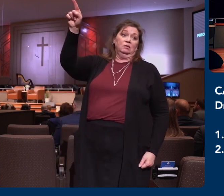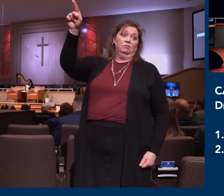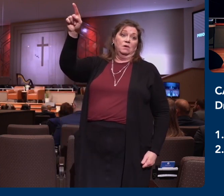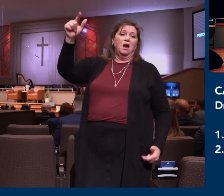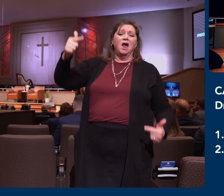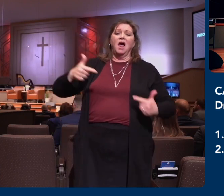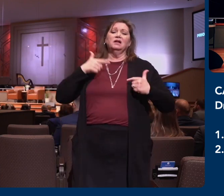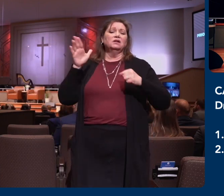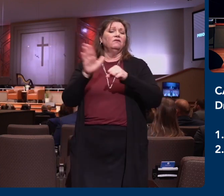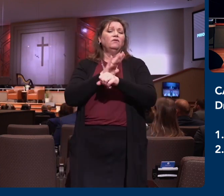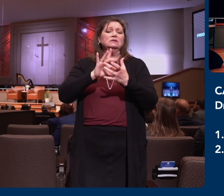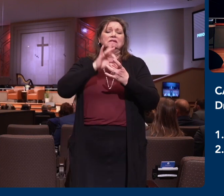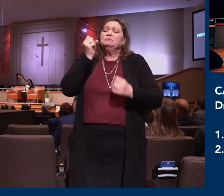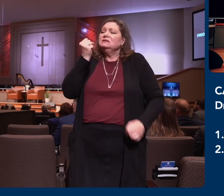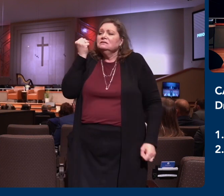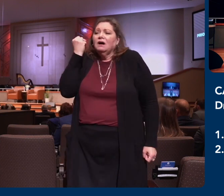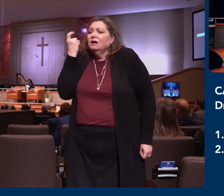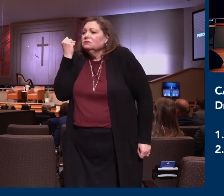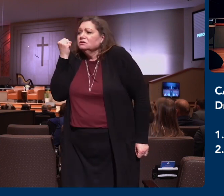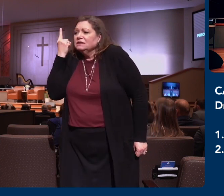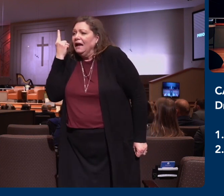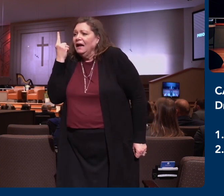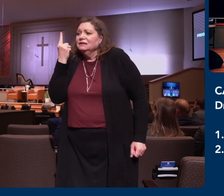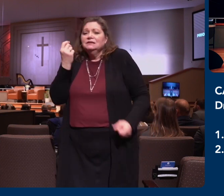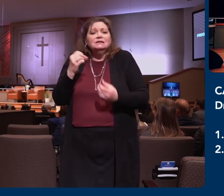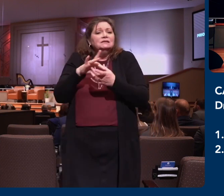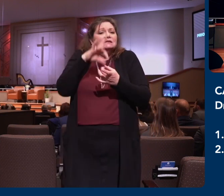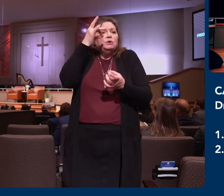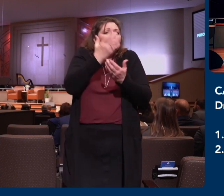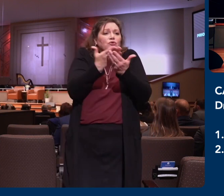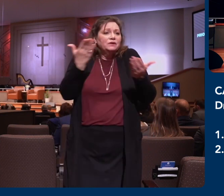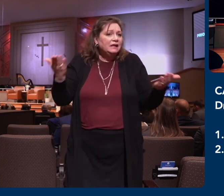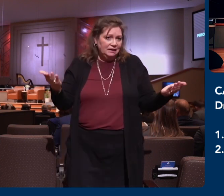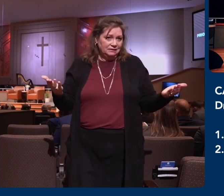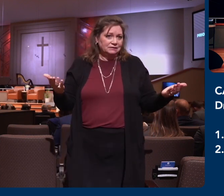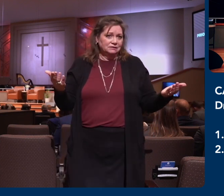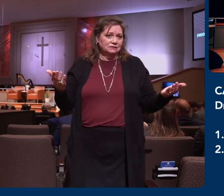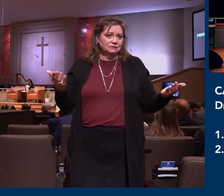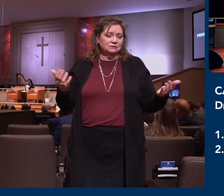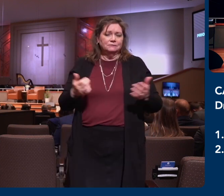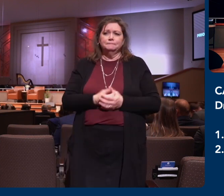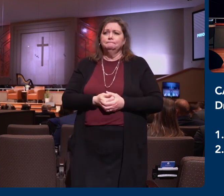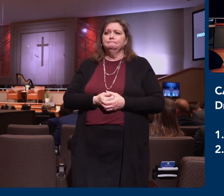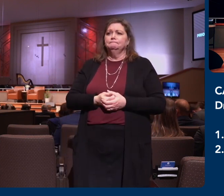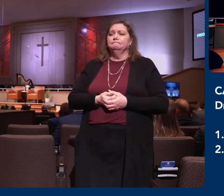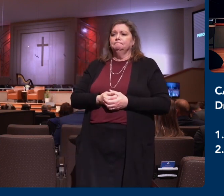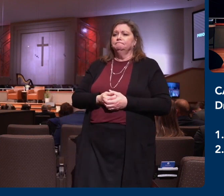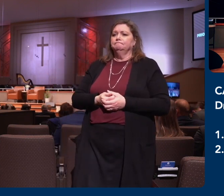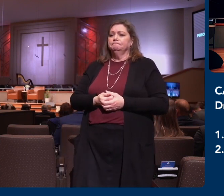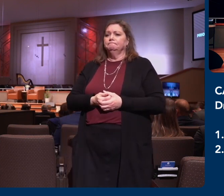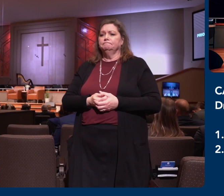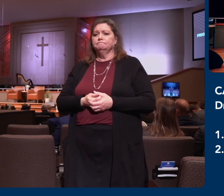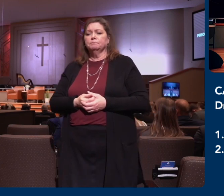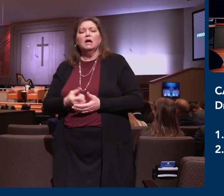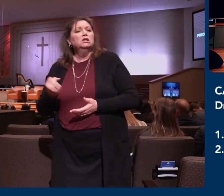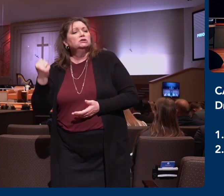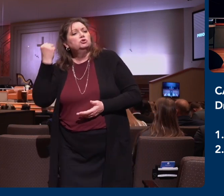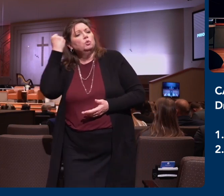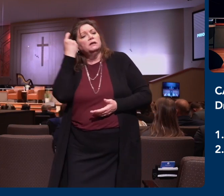understanding. And we need to help people understand why. Why we do the things that we do and understand the word of God. He's